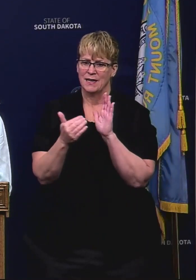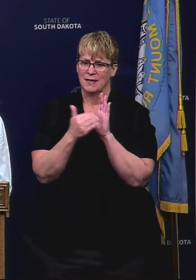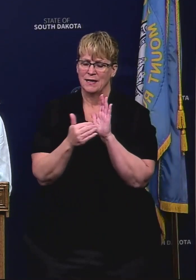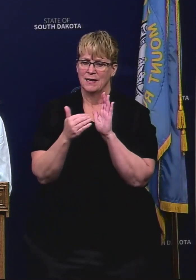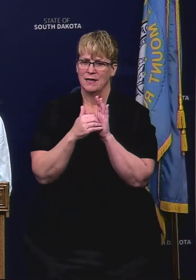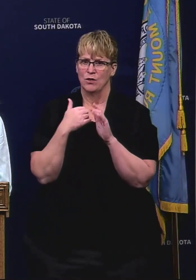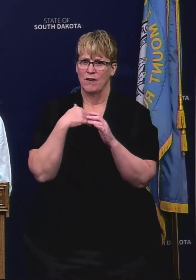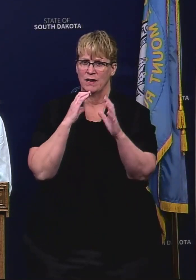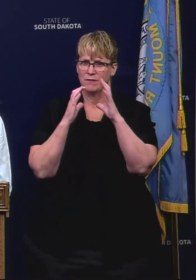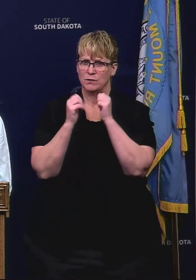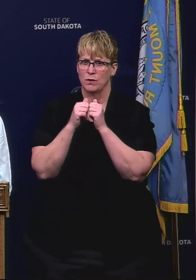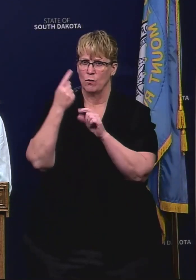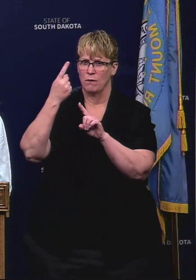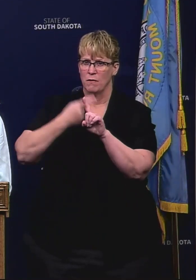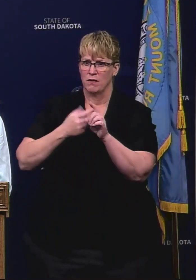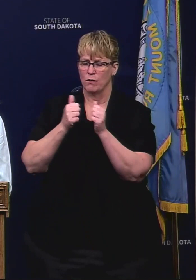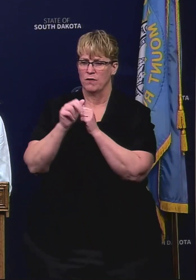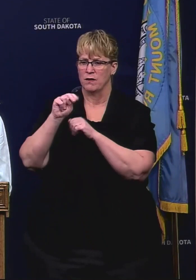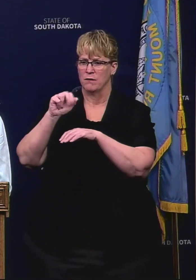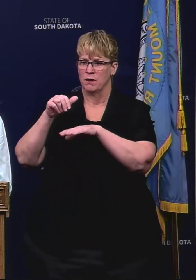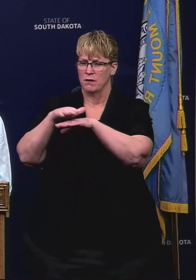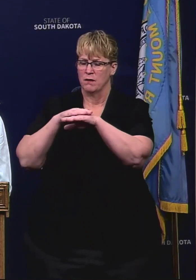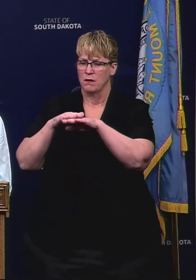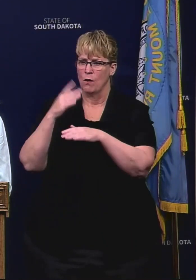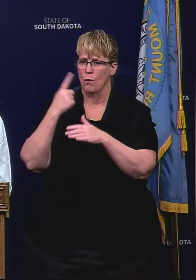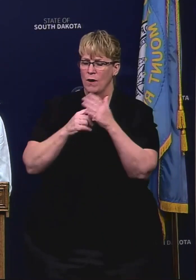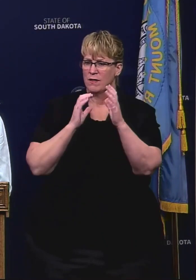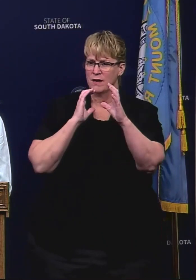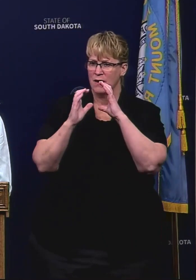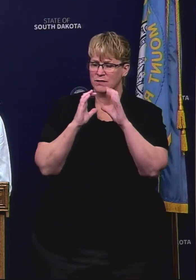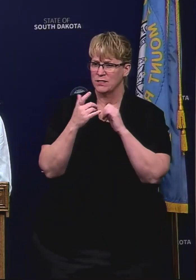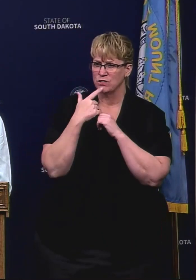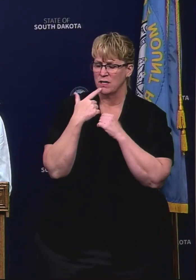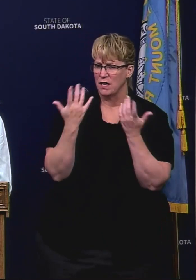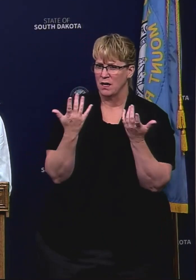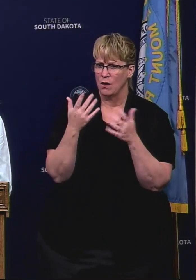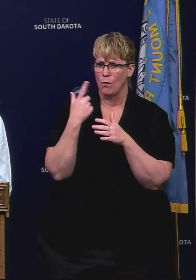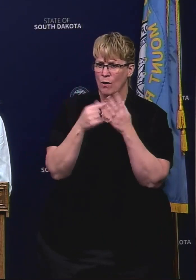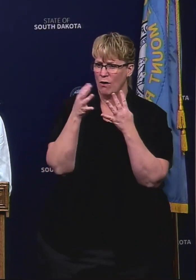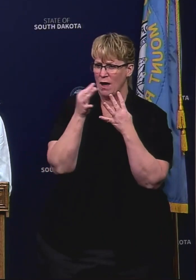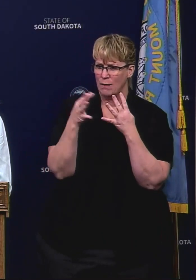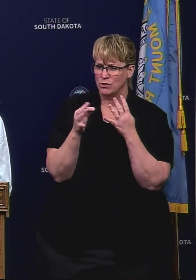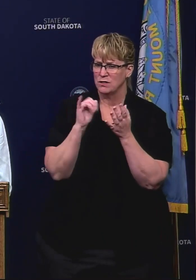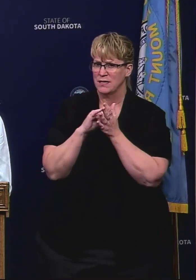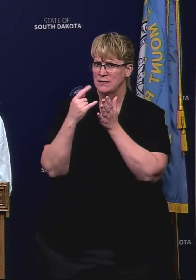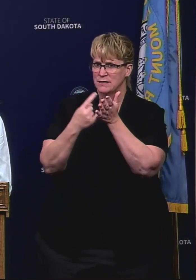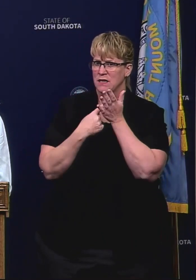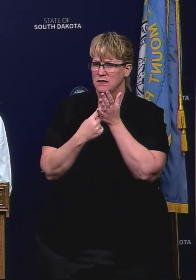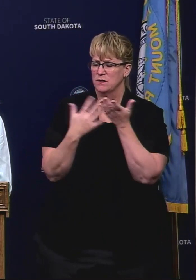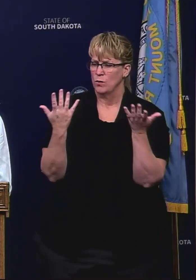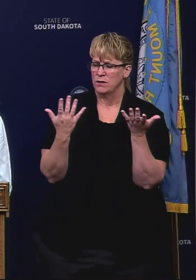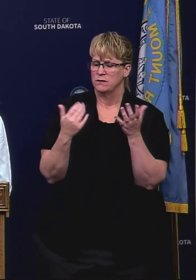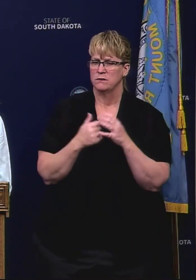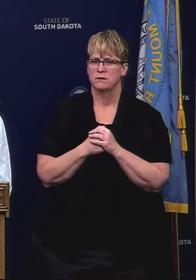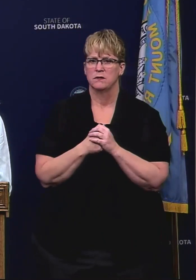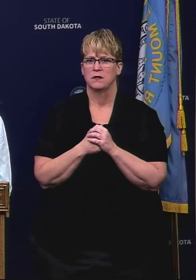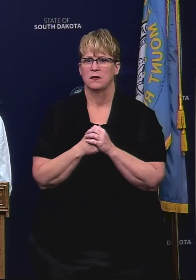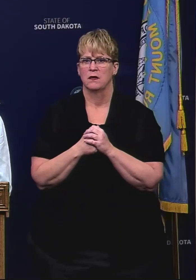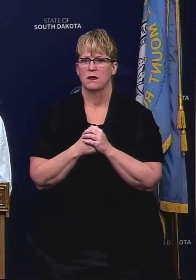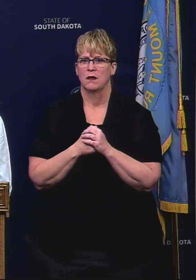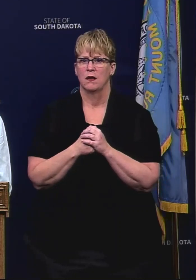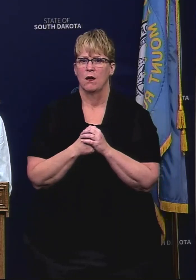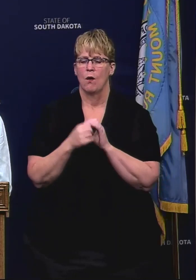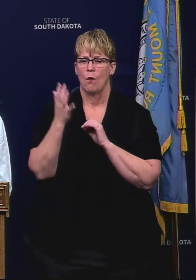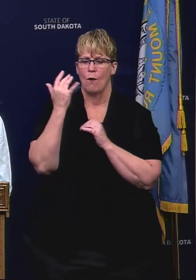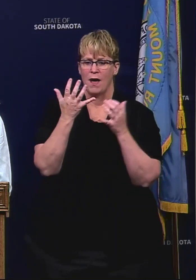month with the tribe what have some of those conversations consisted of what are some of the other options that have been discussed and what brought us